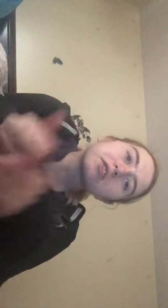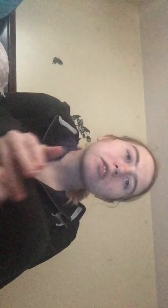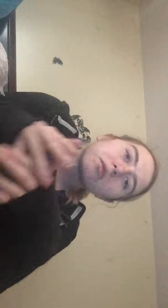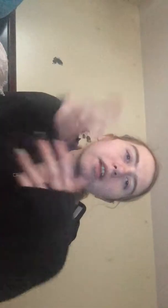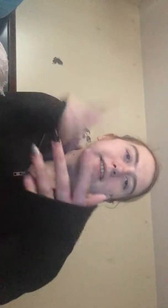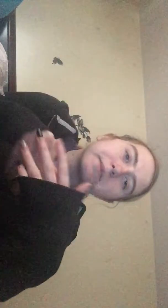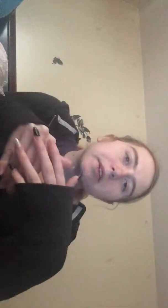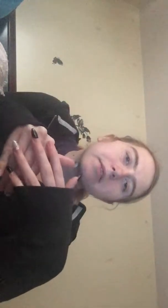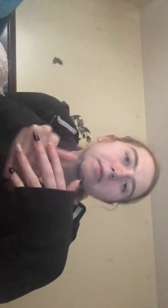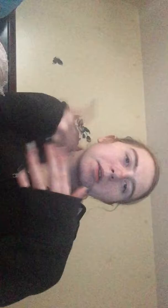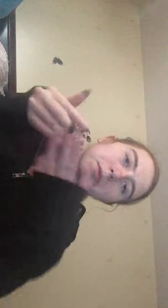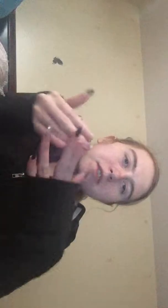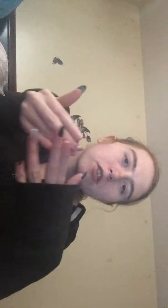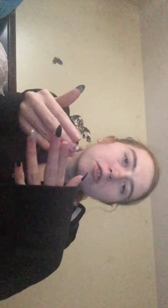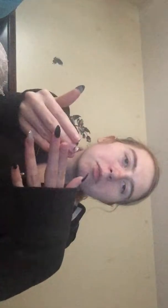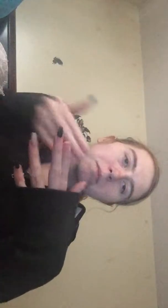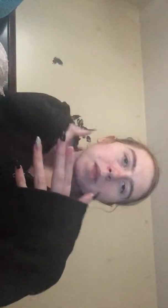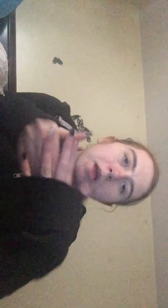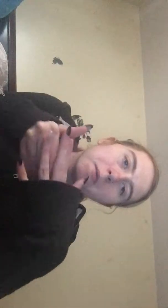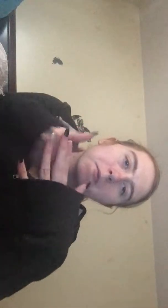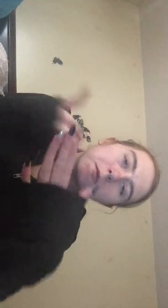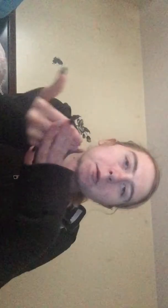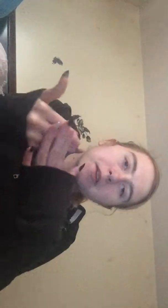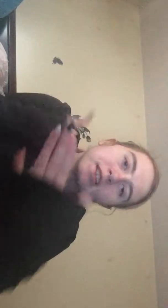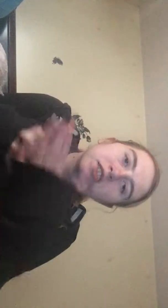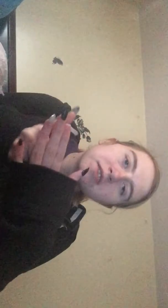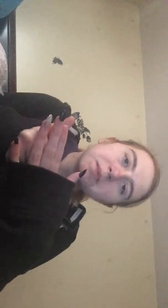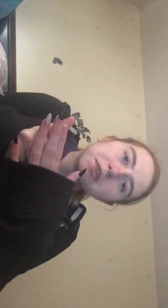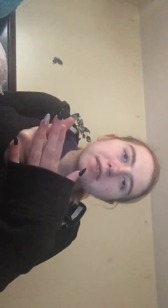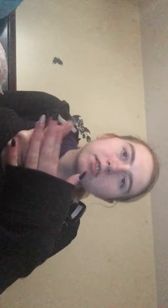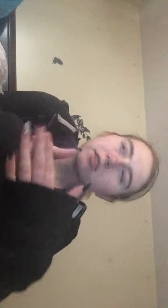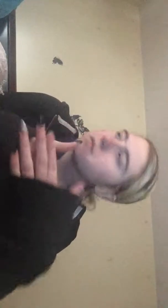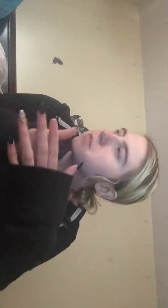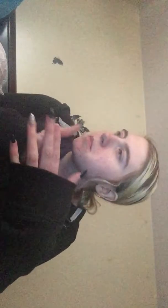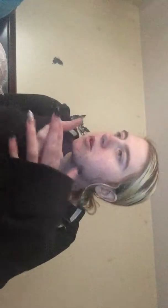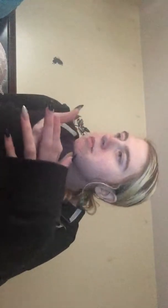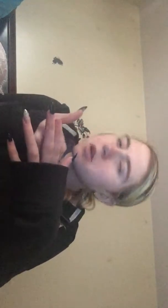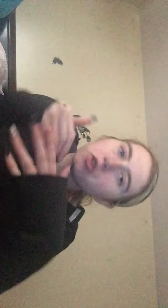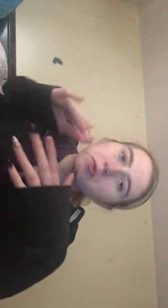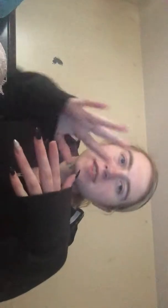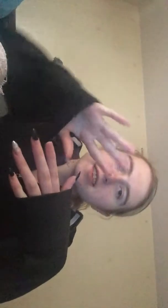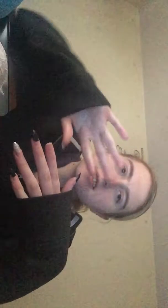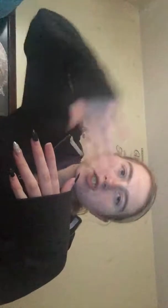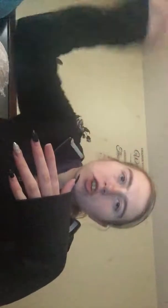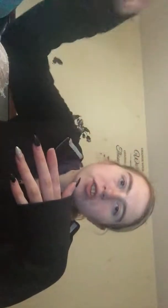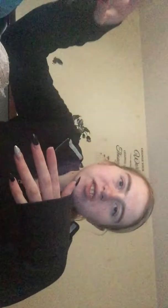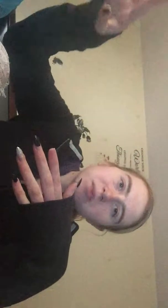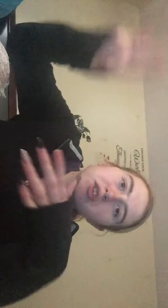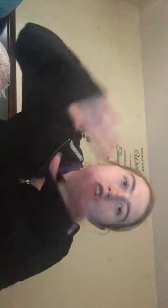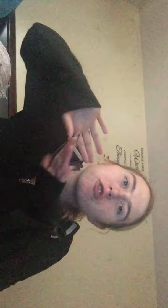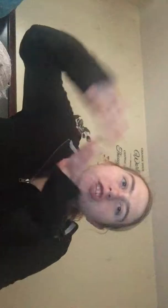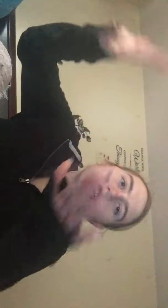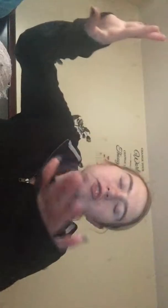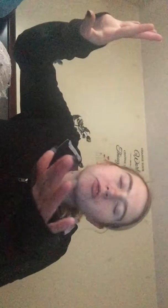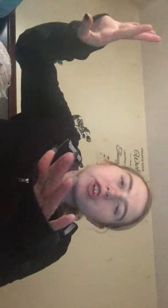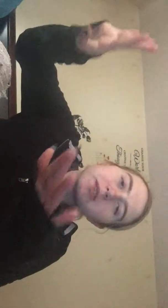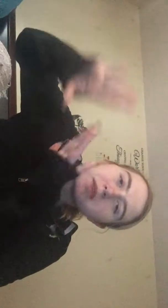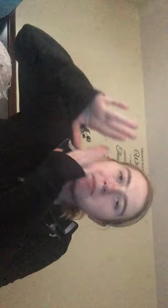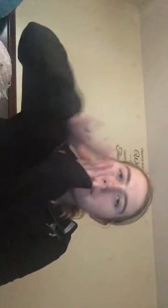october last month when it was October when we went into the spirit store my mom there was like this garden demon terrified me and my